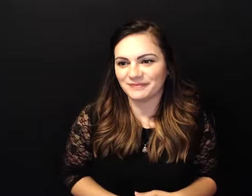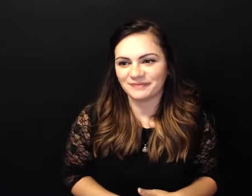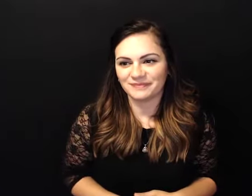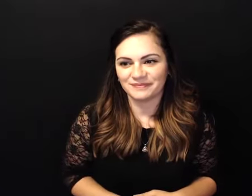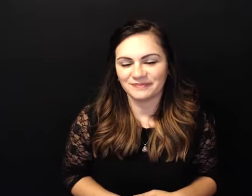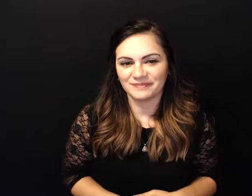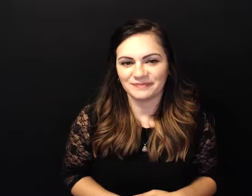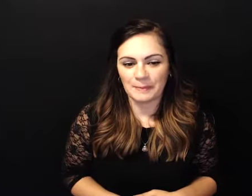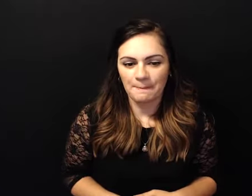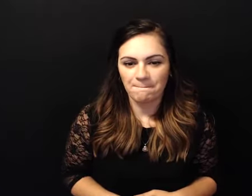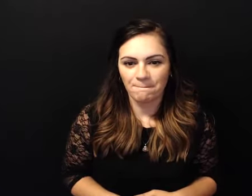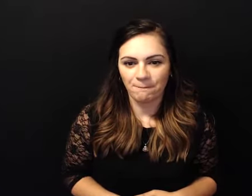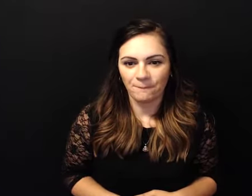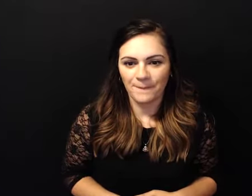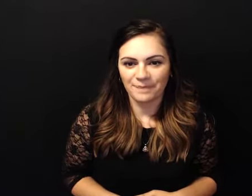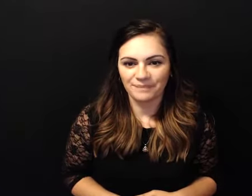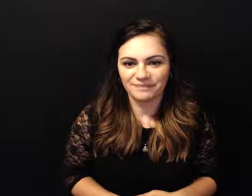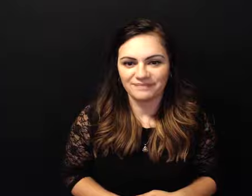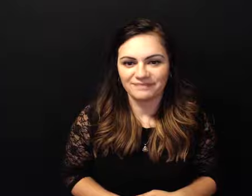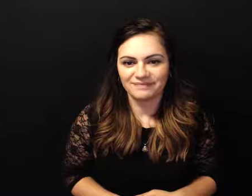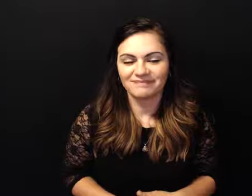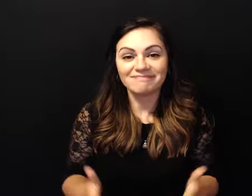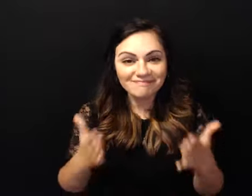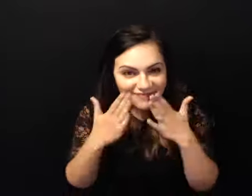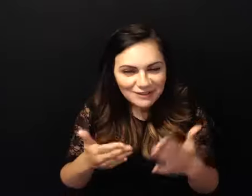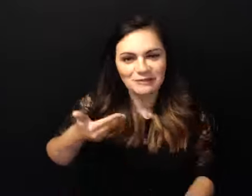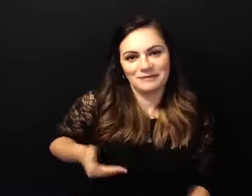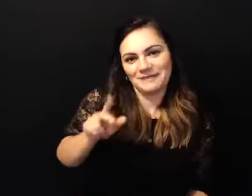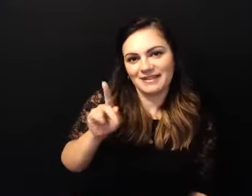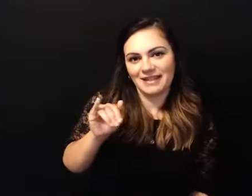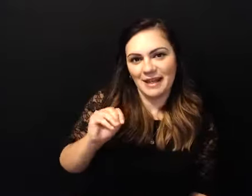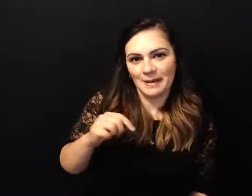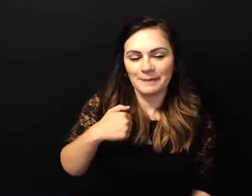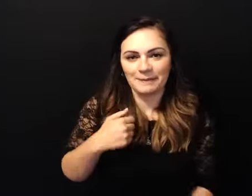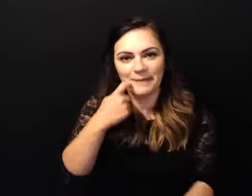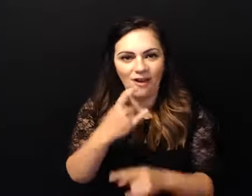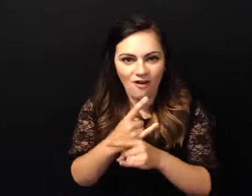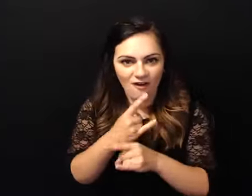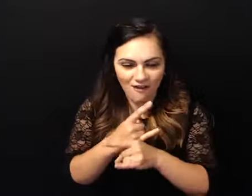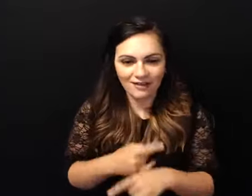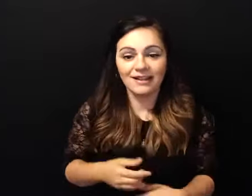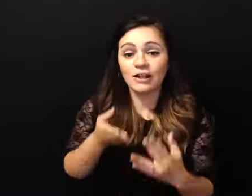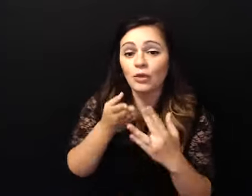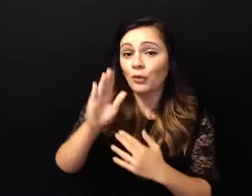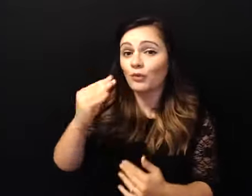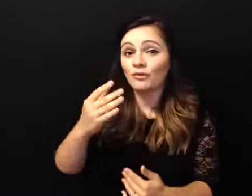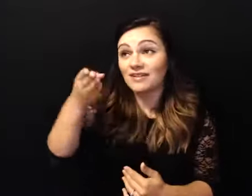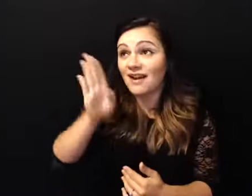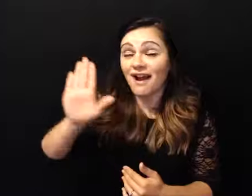well thank you i'm kim i'm an alcoholic through god's grace a and sponsorship i've been sober since december 16th of